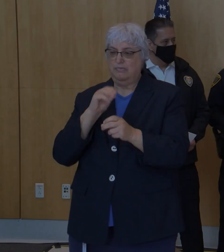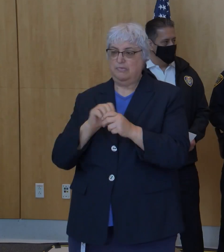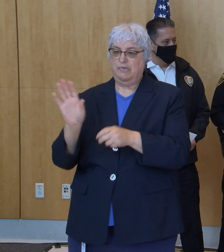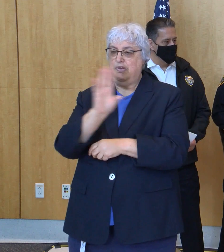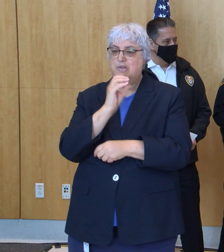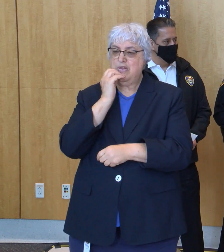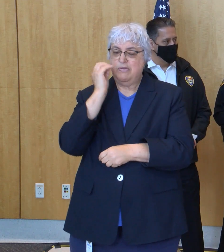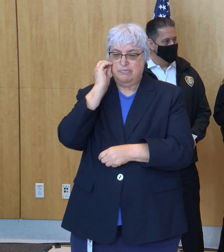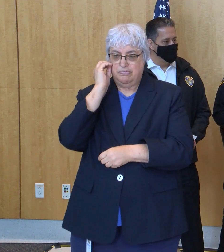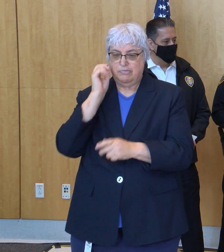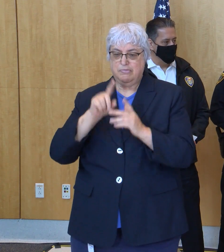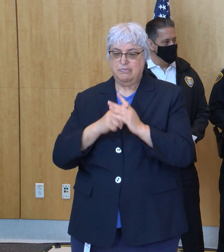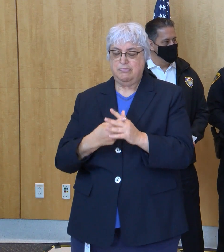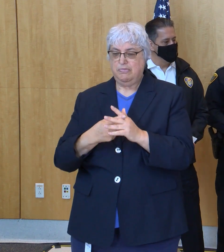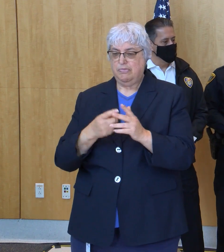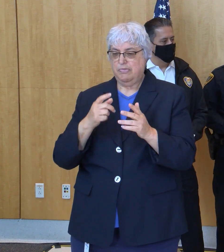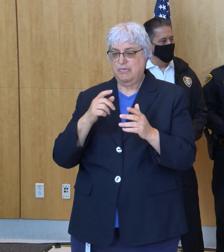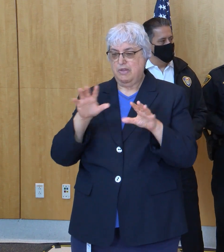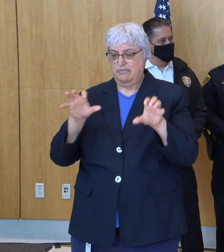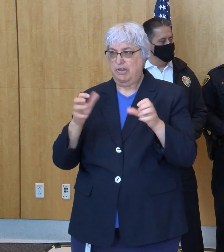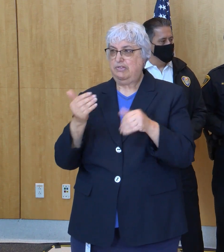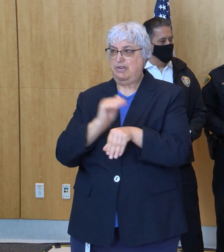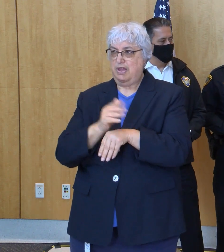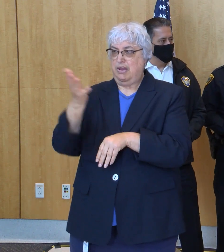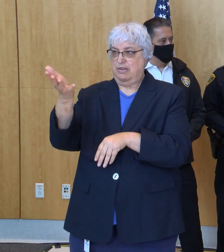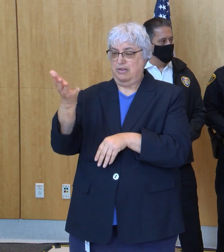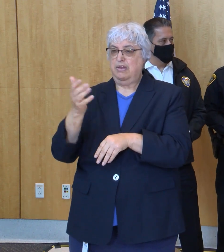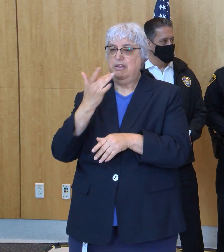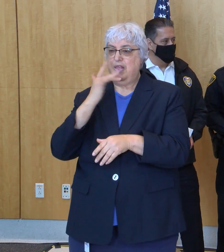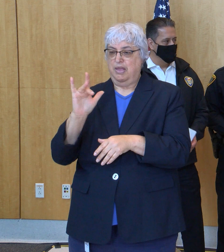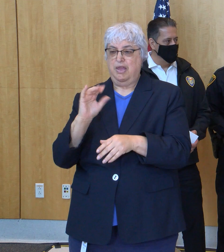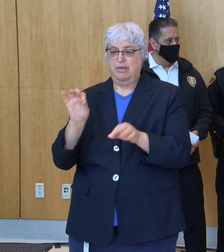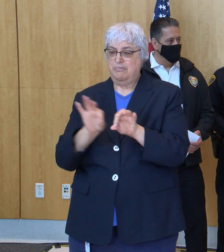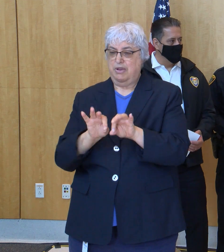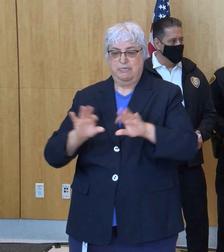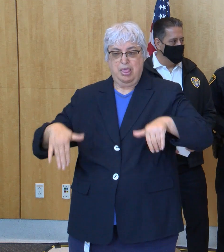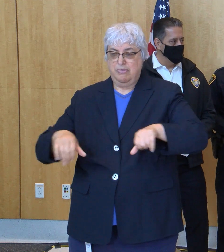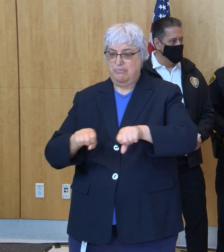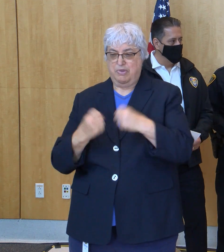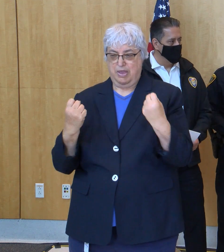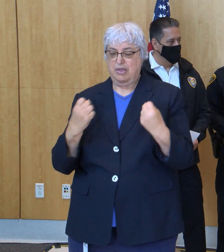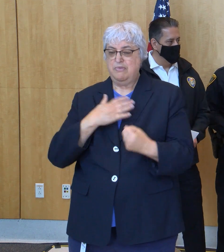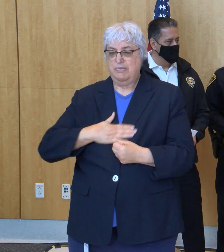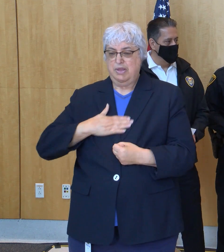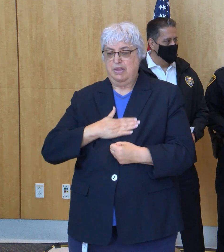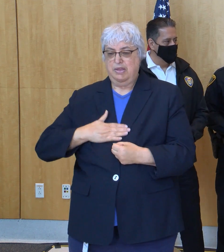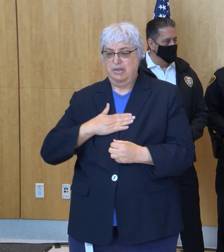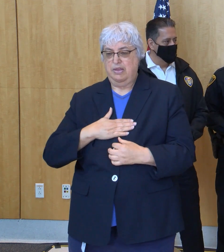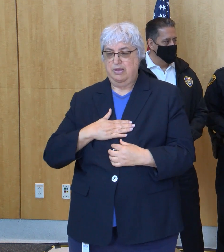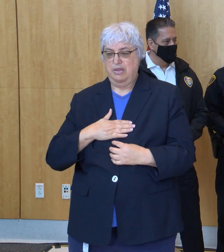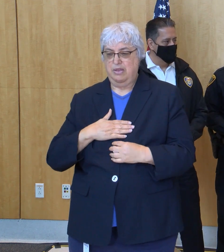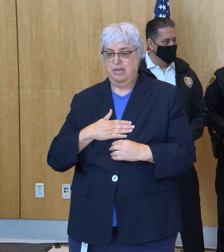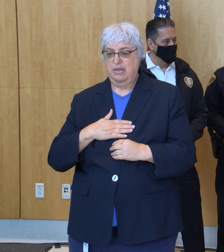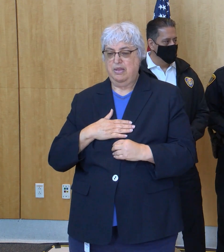We're, as you started out, we're expecting another hard freeze tonight. If you've been lucky so far and your pipes have not burst, we would encourage each of you to very